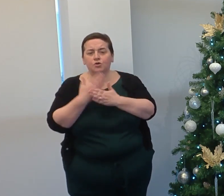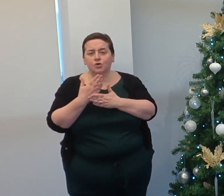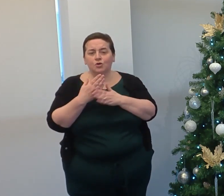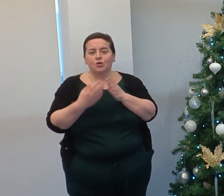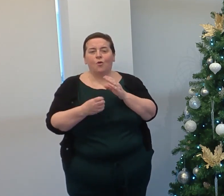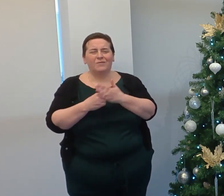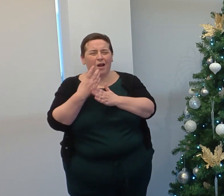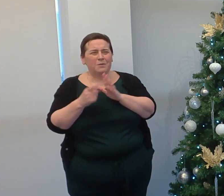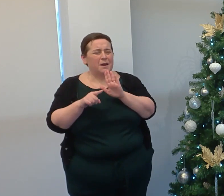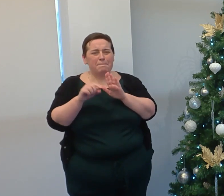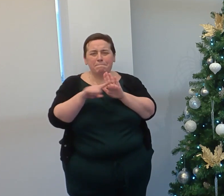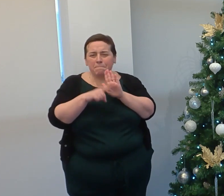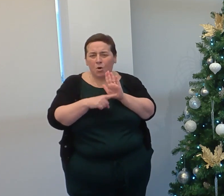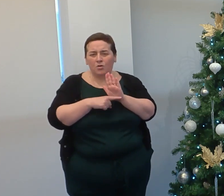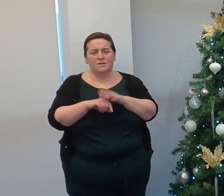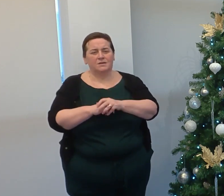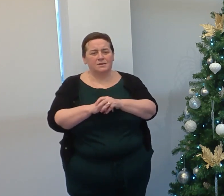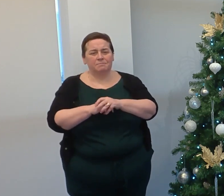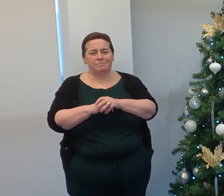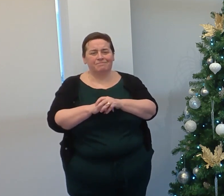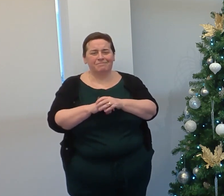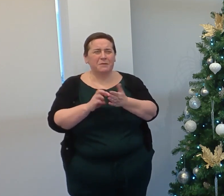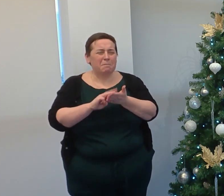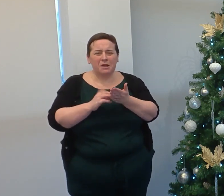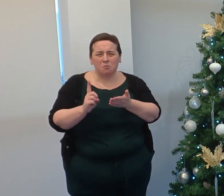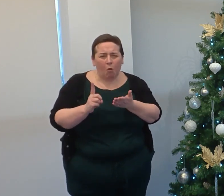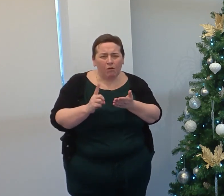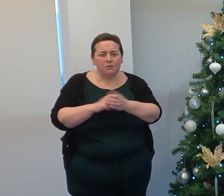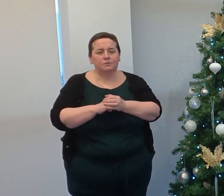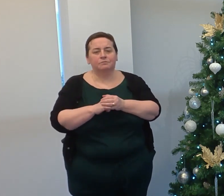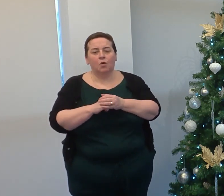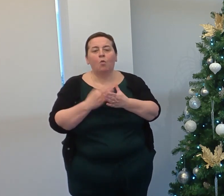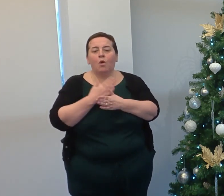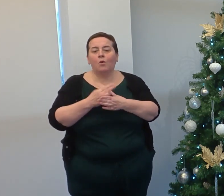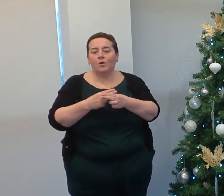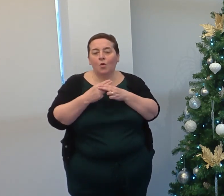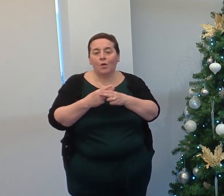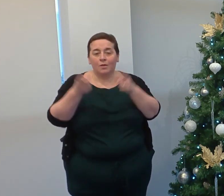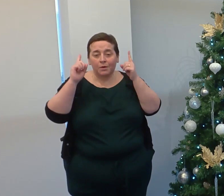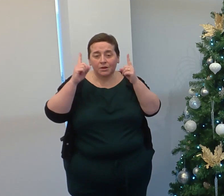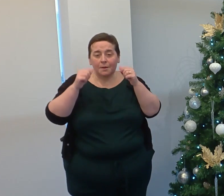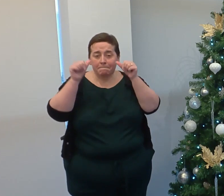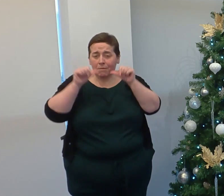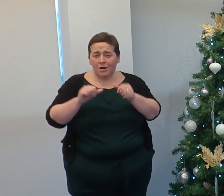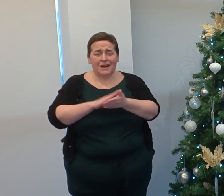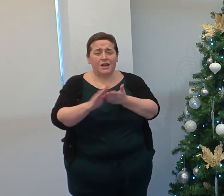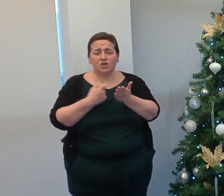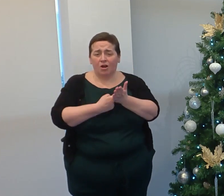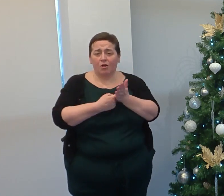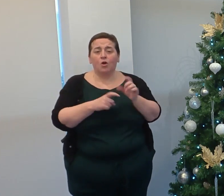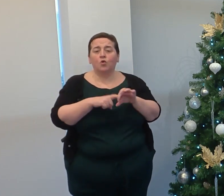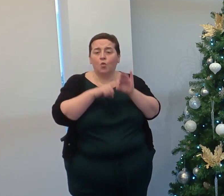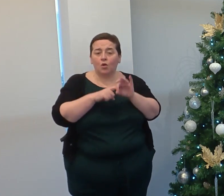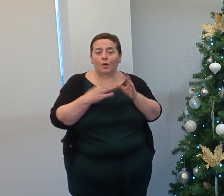This has spurred us to look at the current policies working with the principalship, marketing, HR and quality.